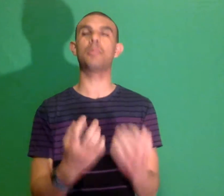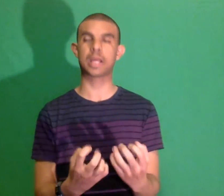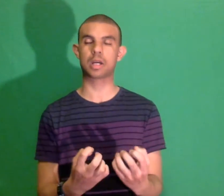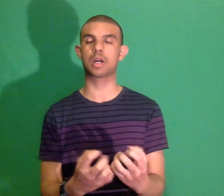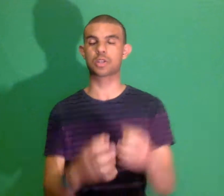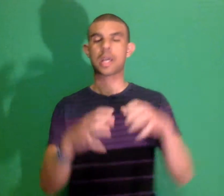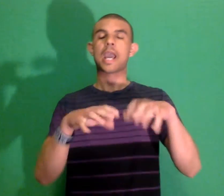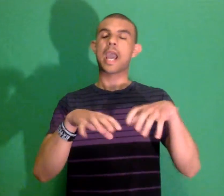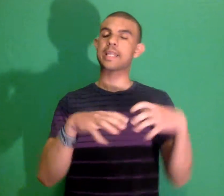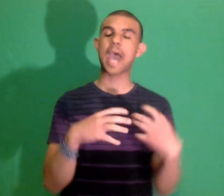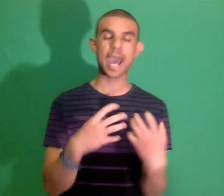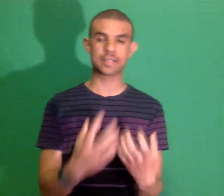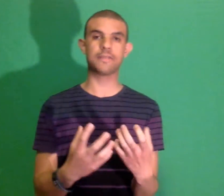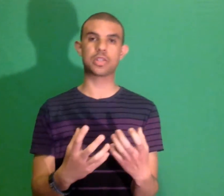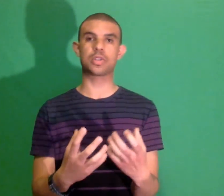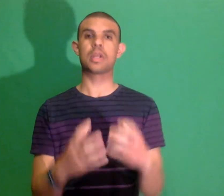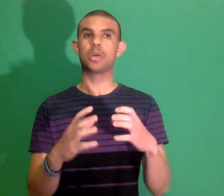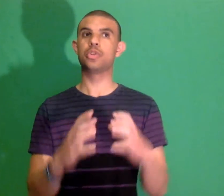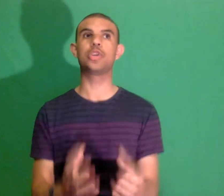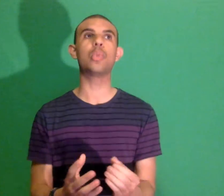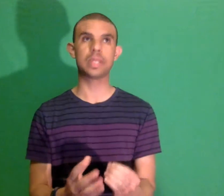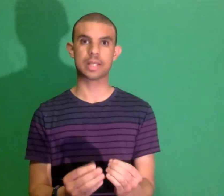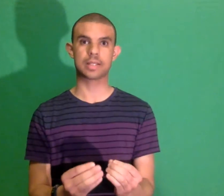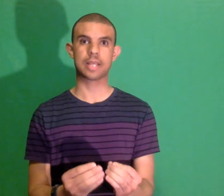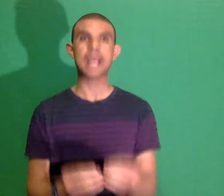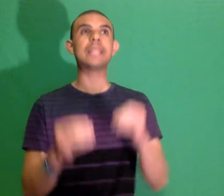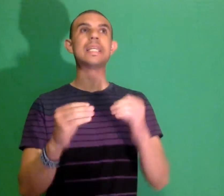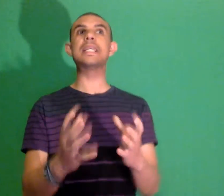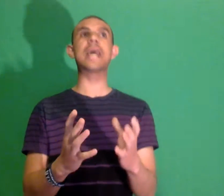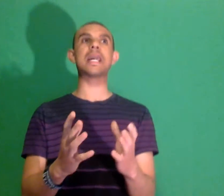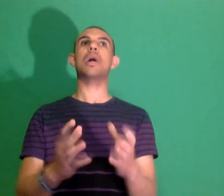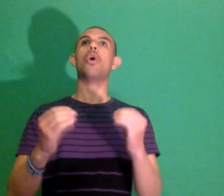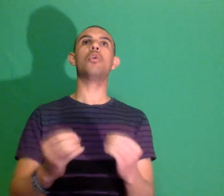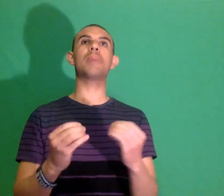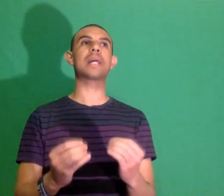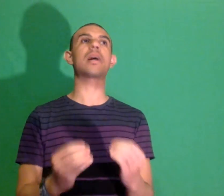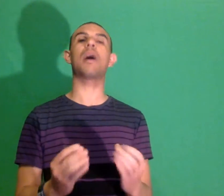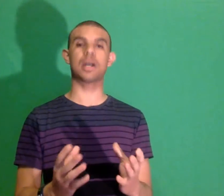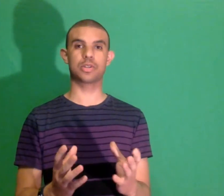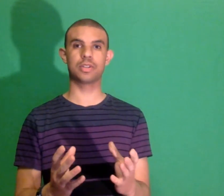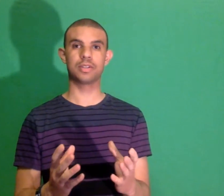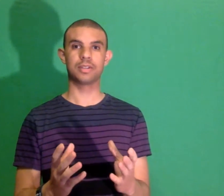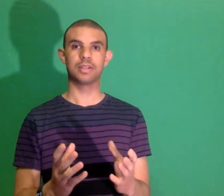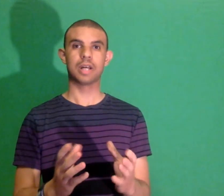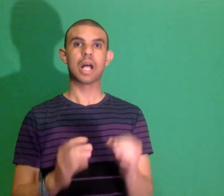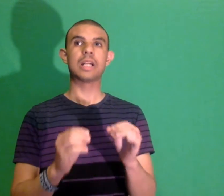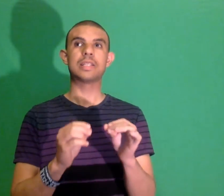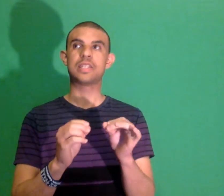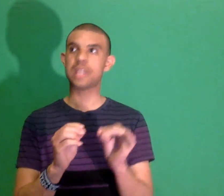gosh and Activision doing this and EA oh my gosh seriously